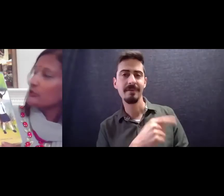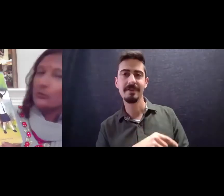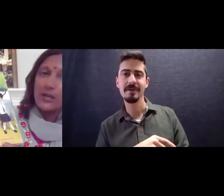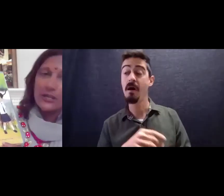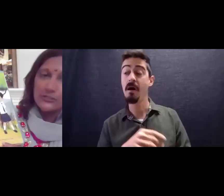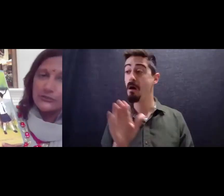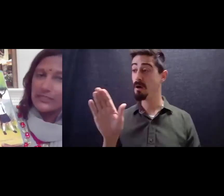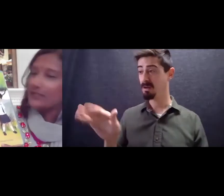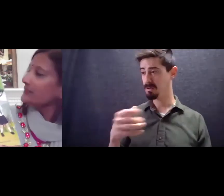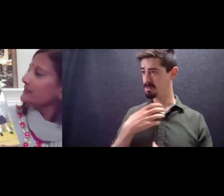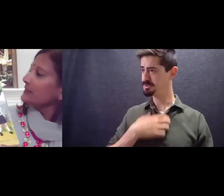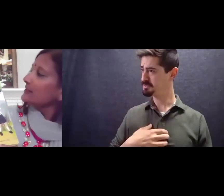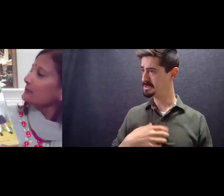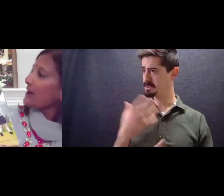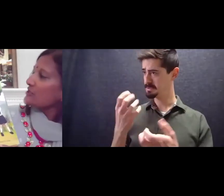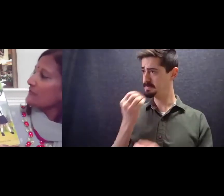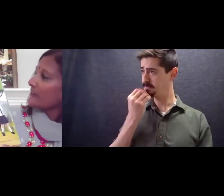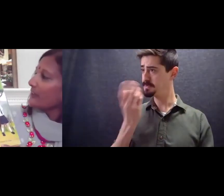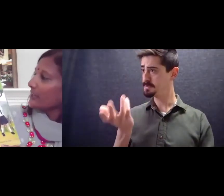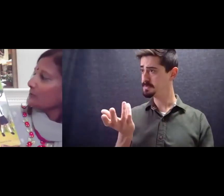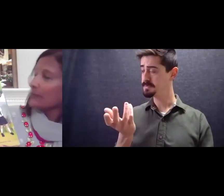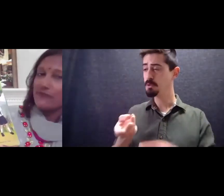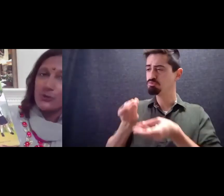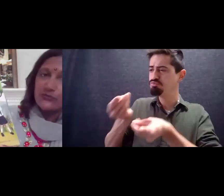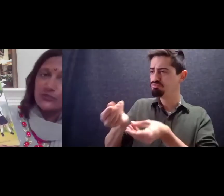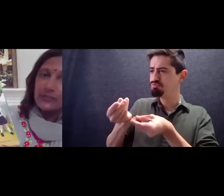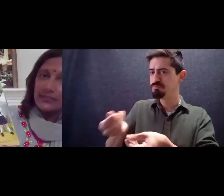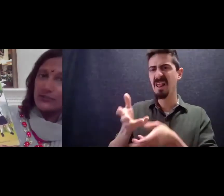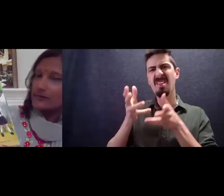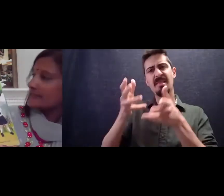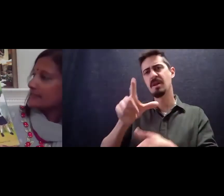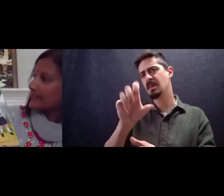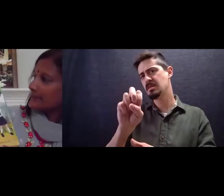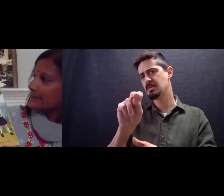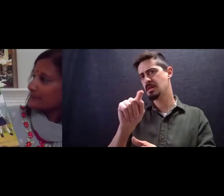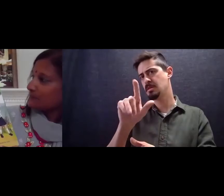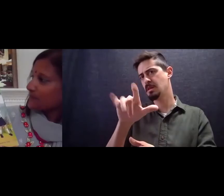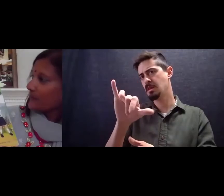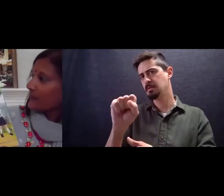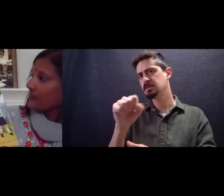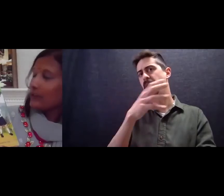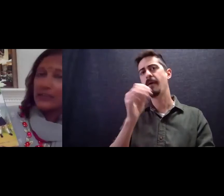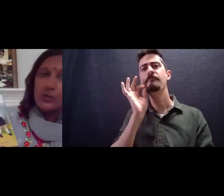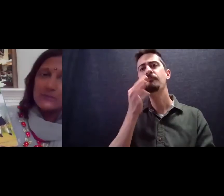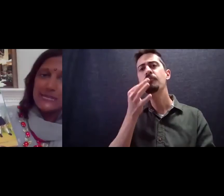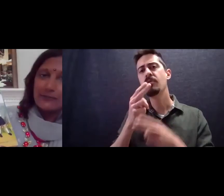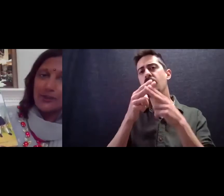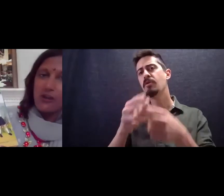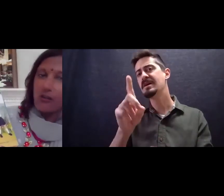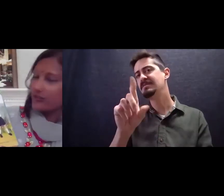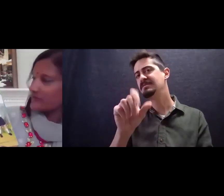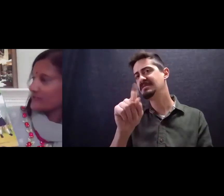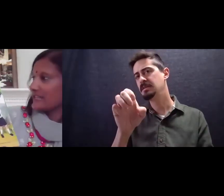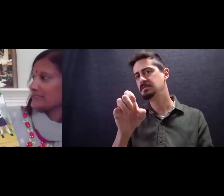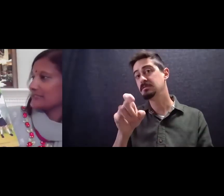are you hungry Raja fed the camel leftover lentils and dates it gulped down